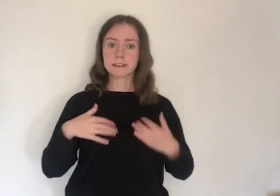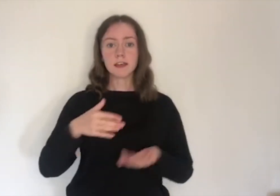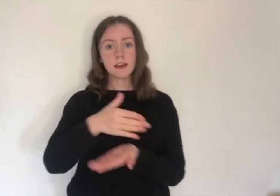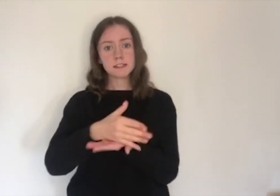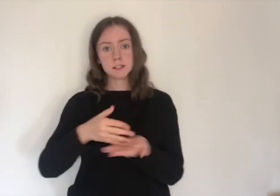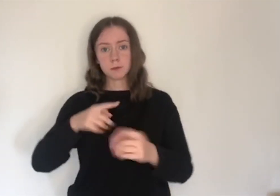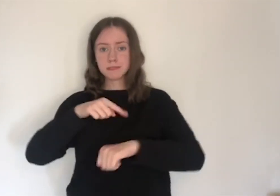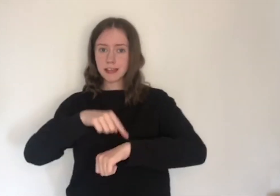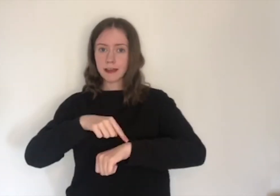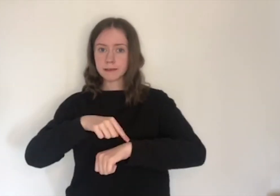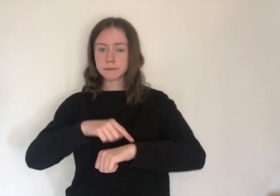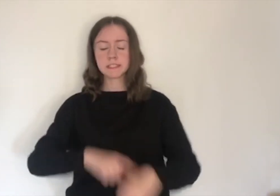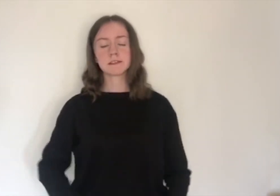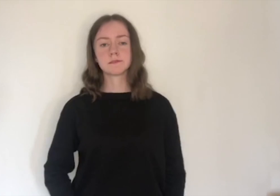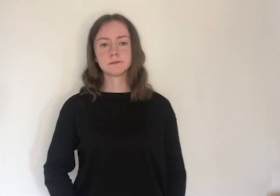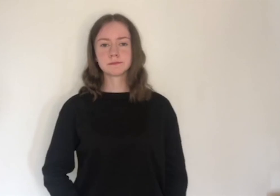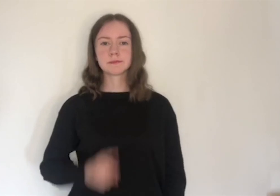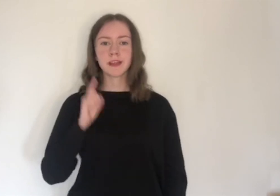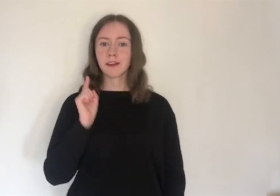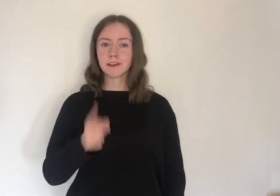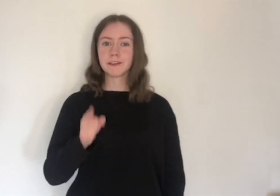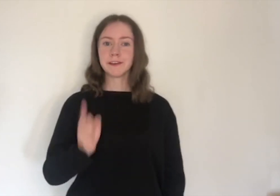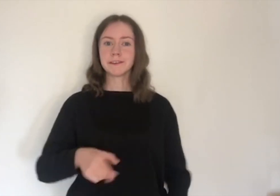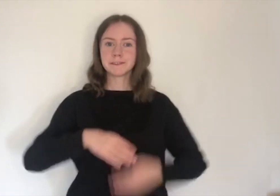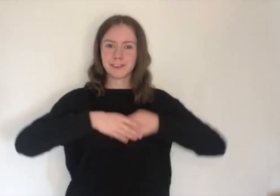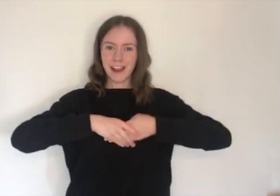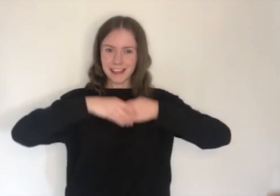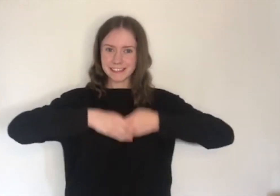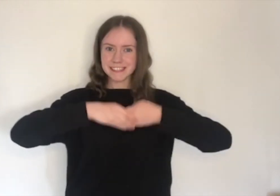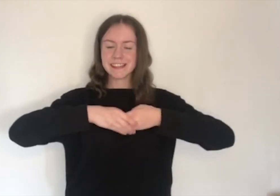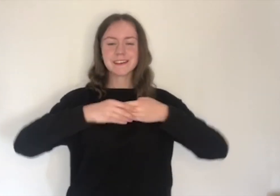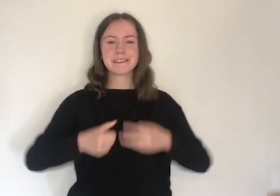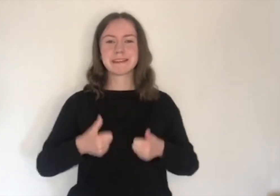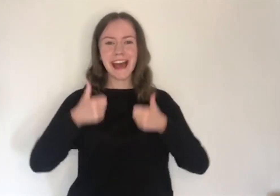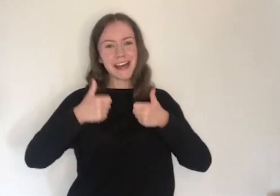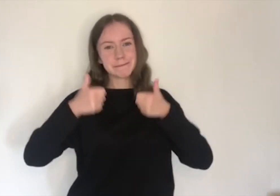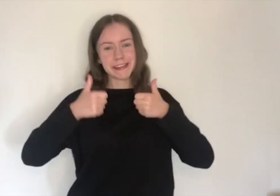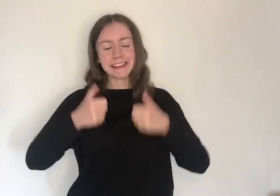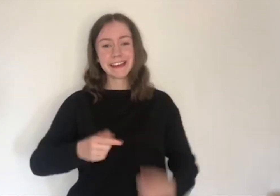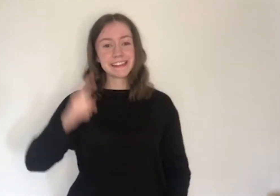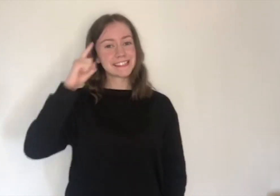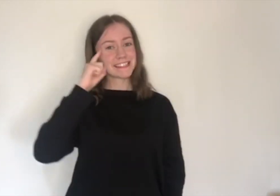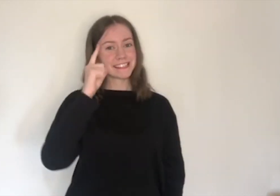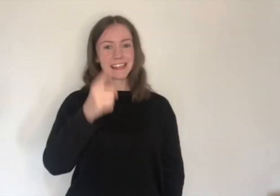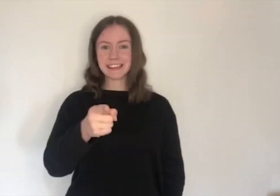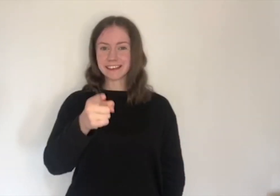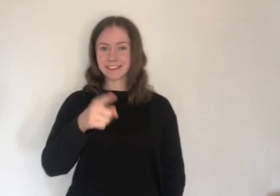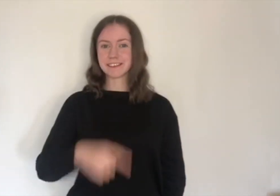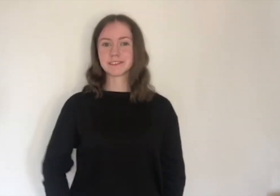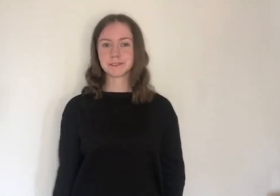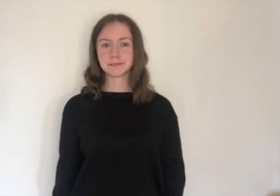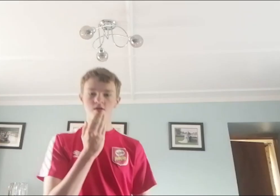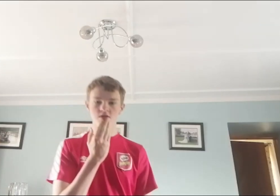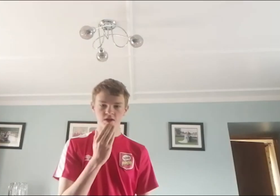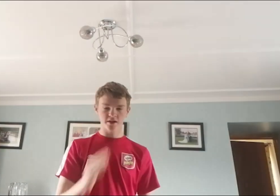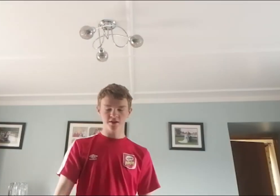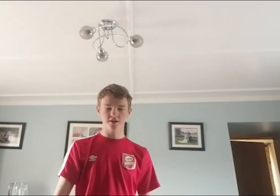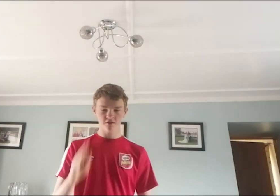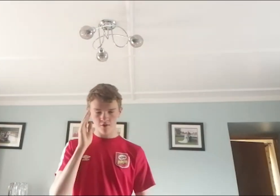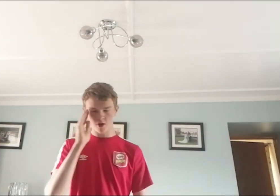sometimes. Your friends will be happy to see you. Thanks for